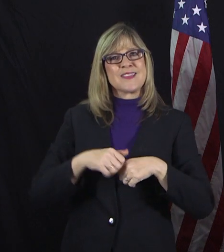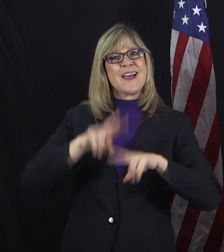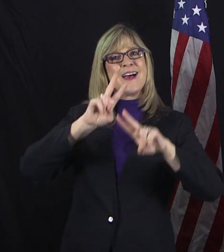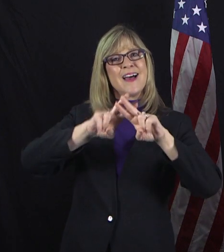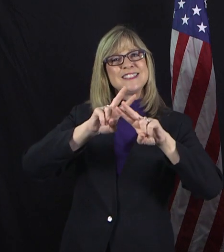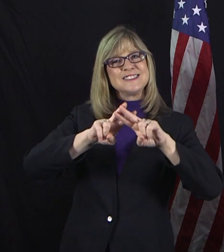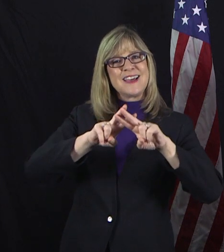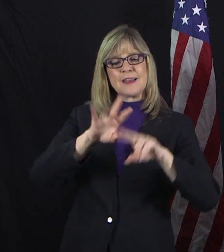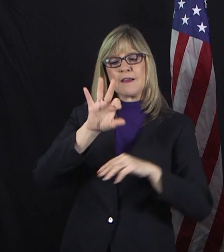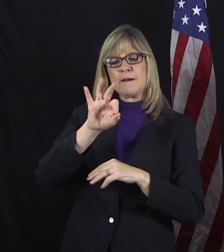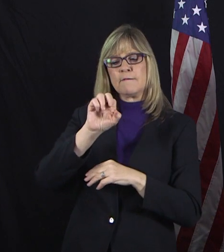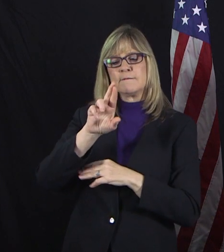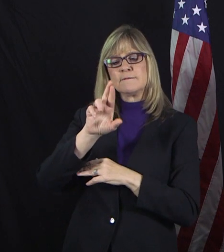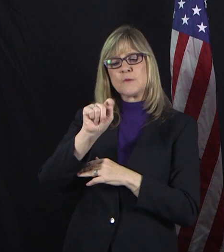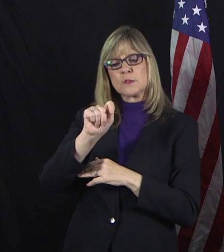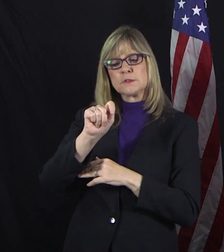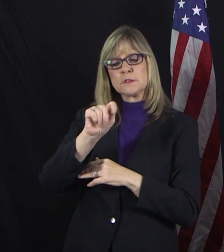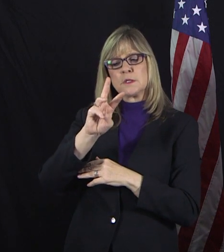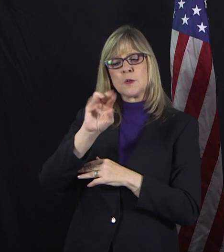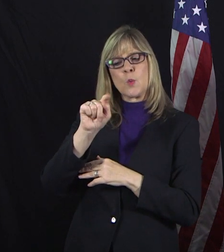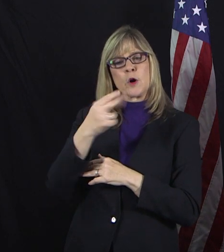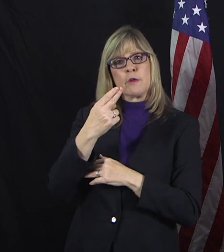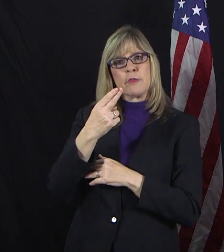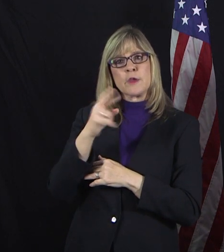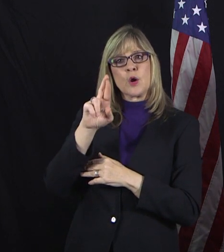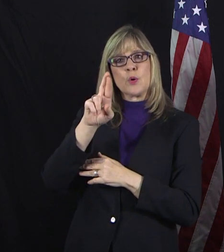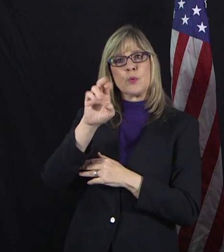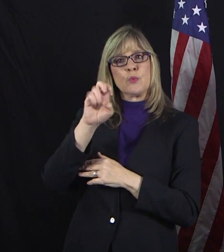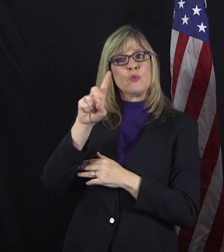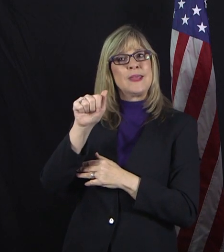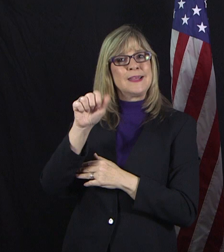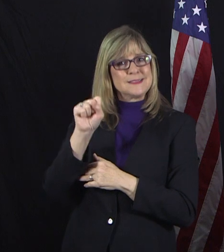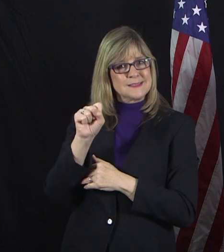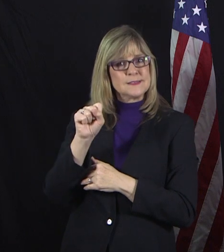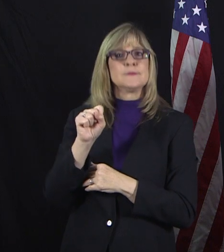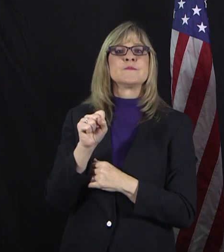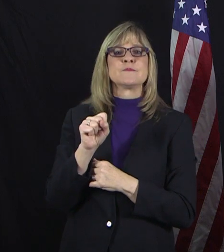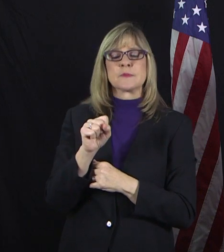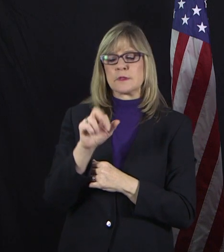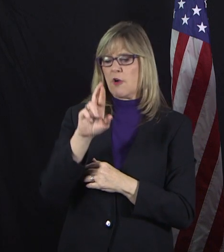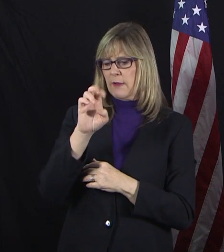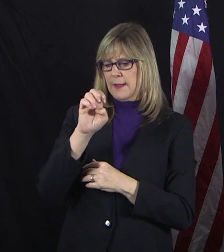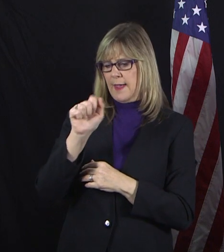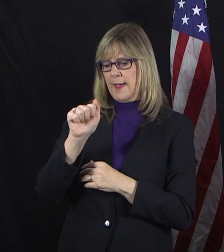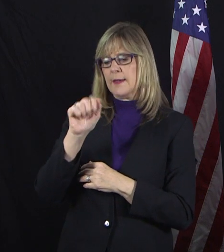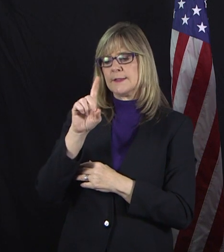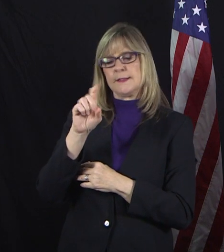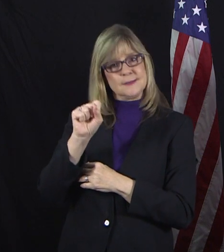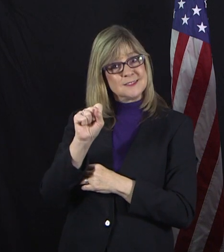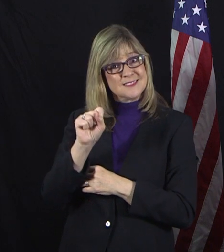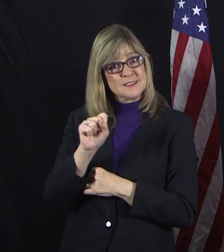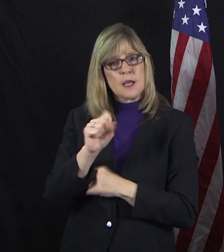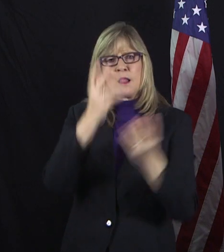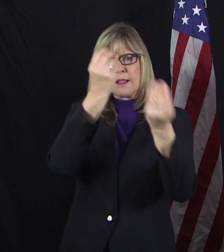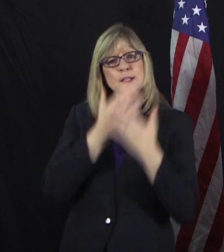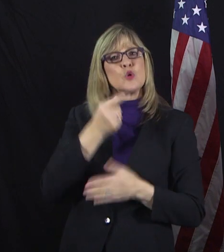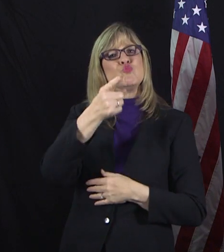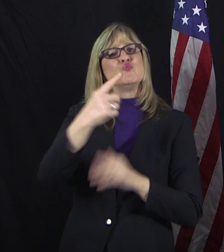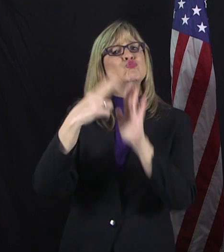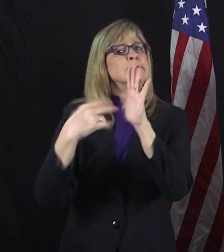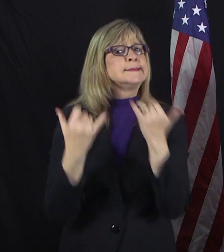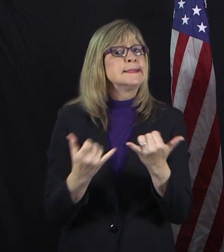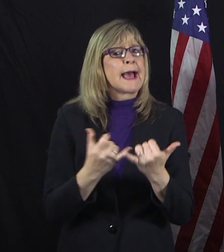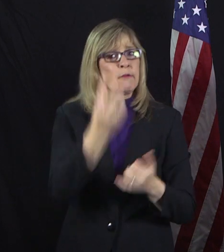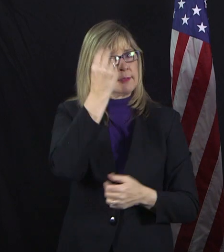Fort Worth Reads and let us know what you've been working on and what you've been reading. Please use your library.